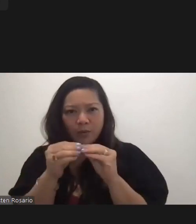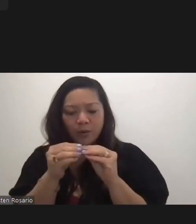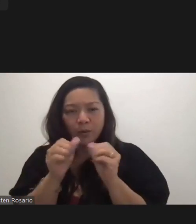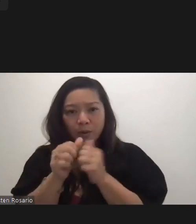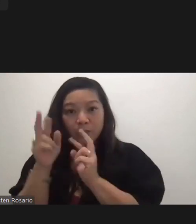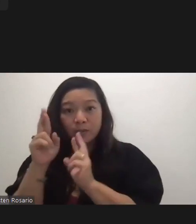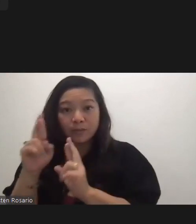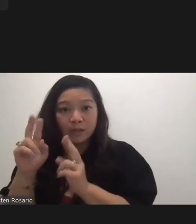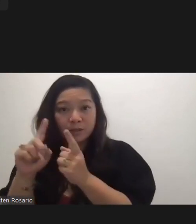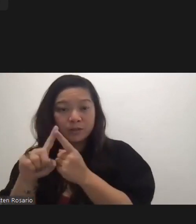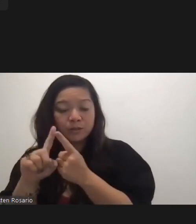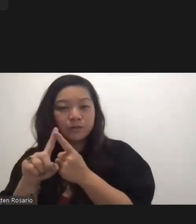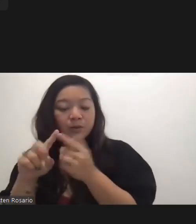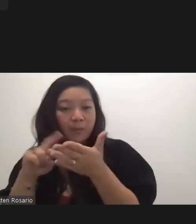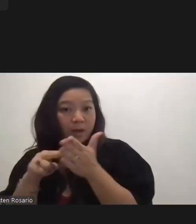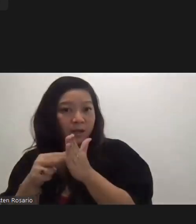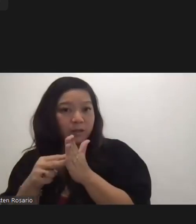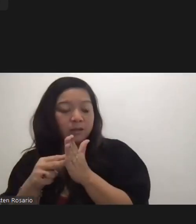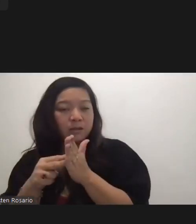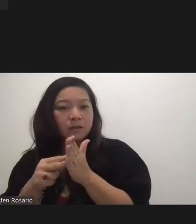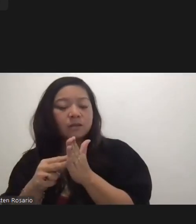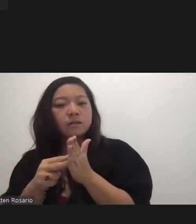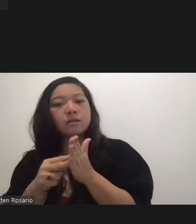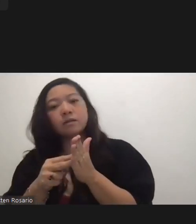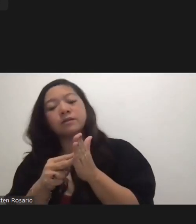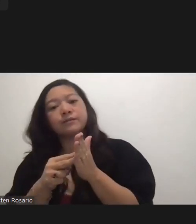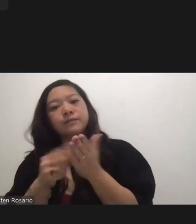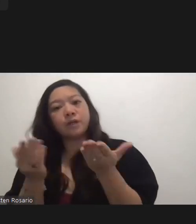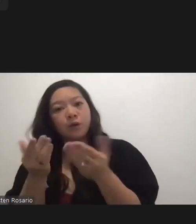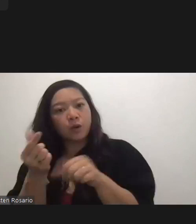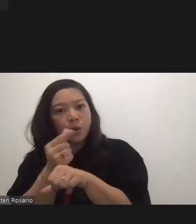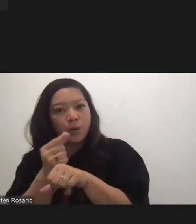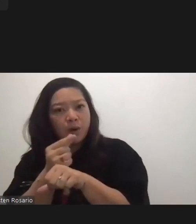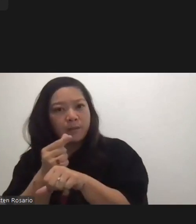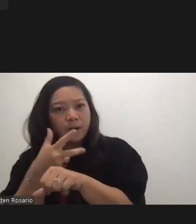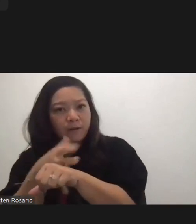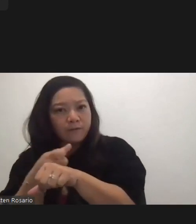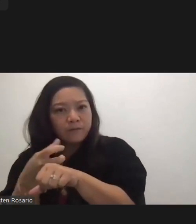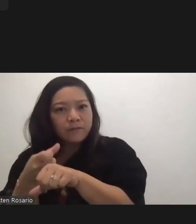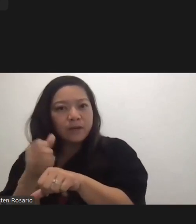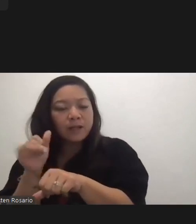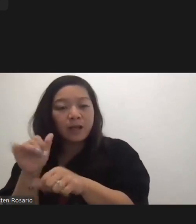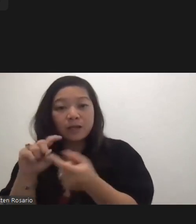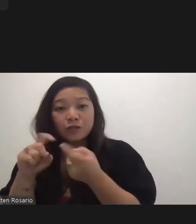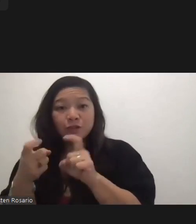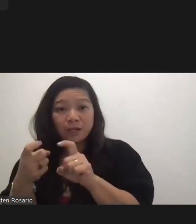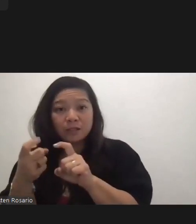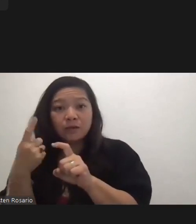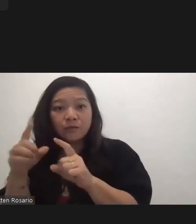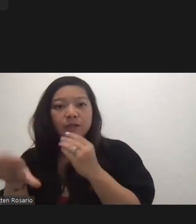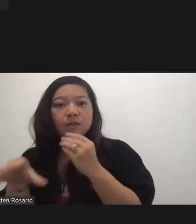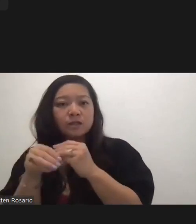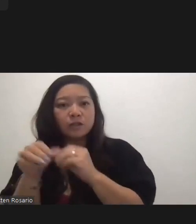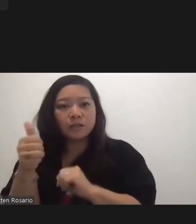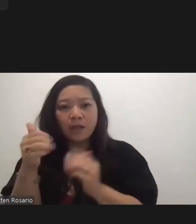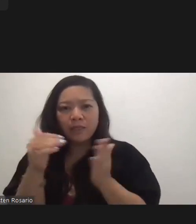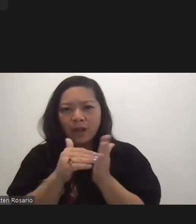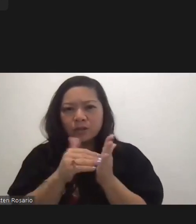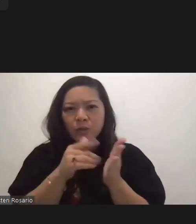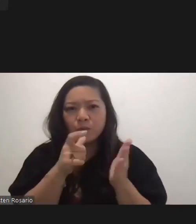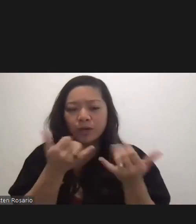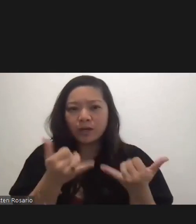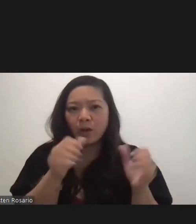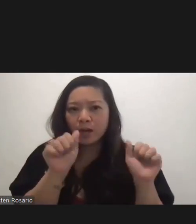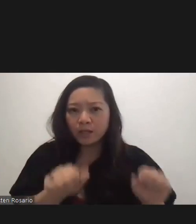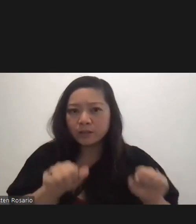defining, I guess, herd immunity for Guam. Has that target number changed because of the additional 10,000 who are now eligible?